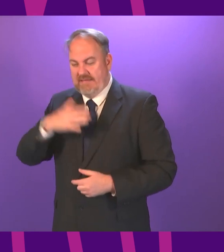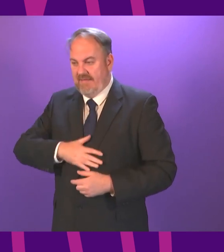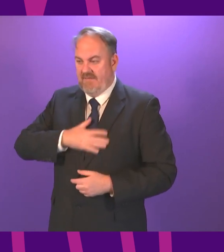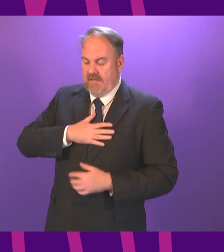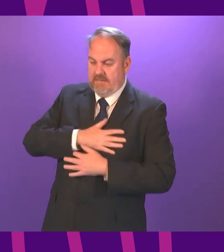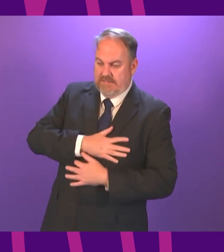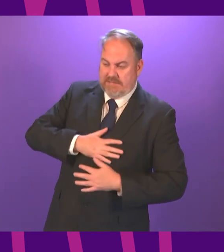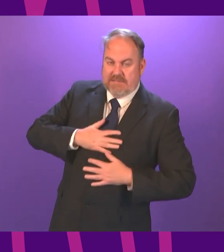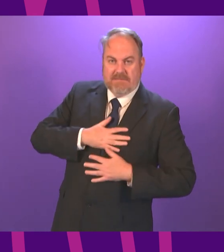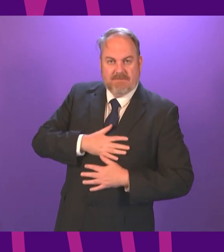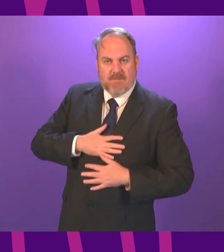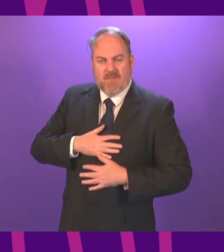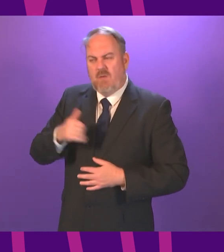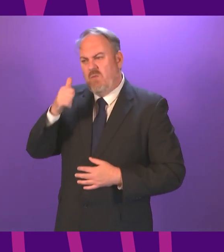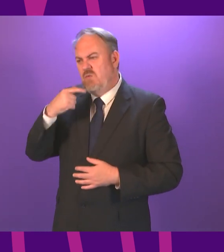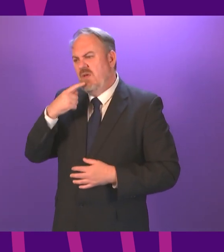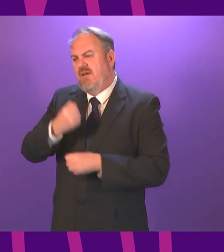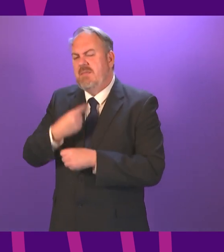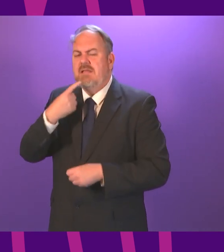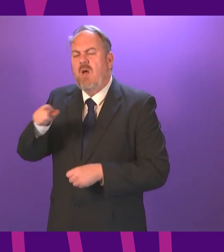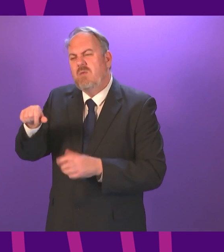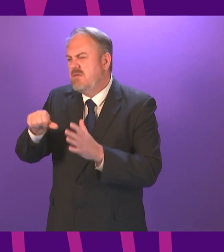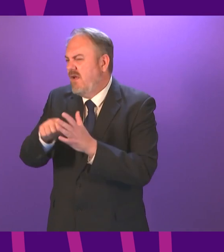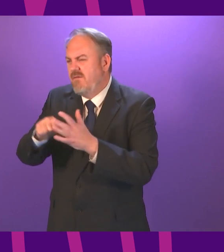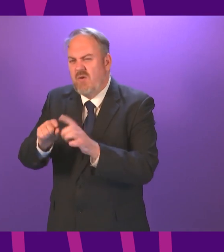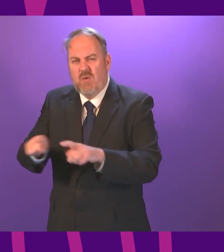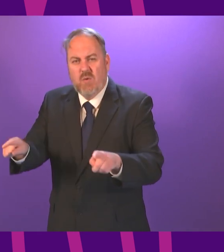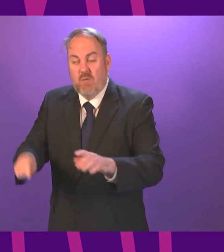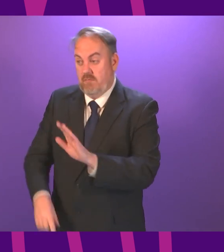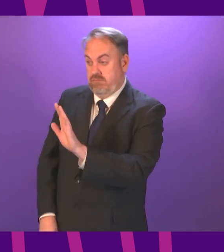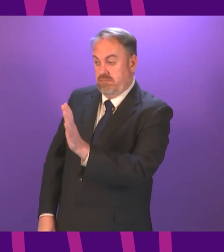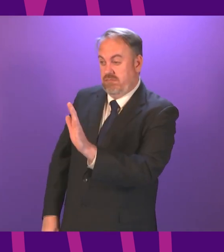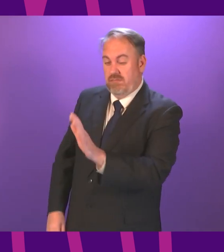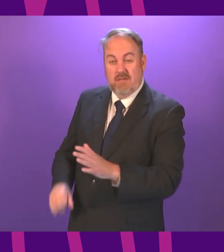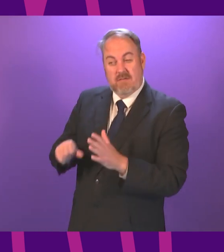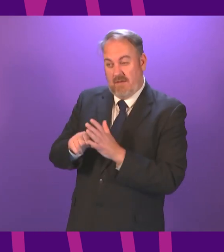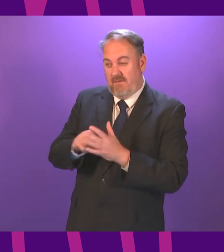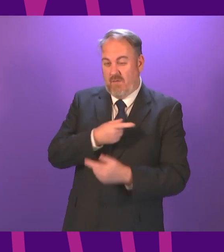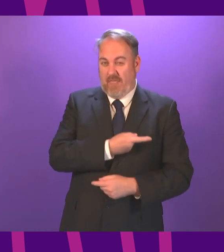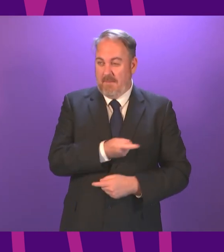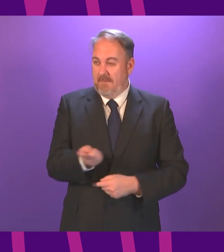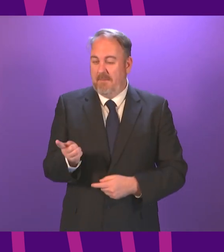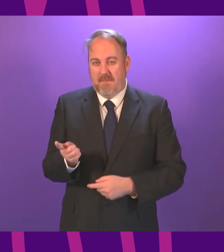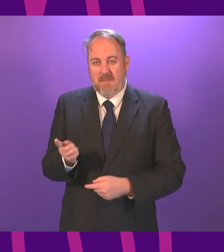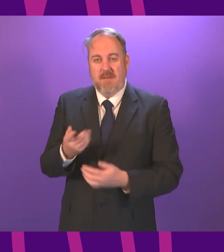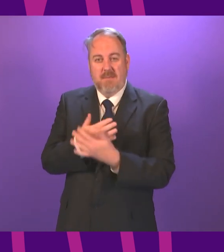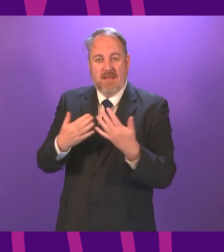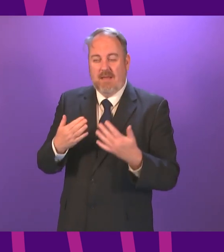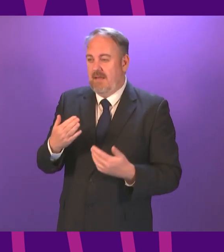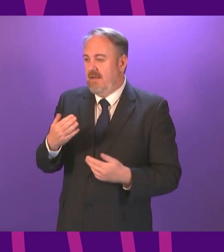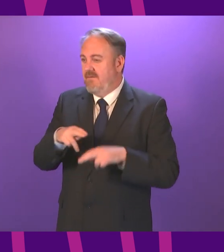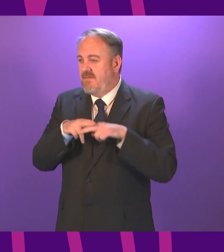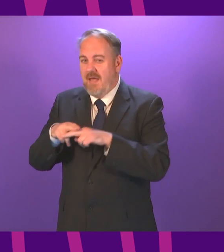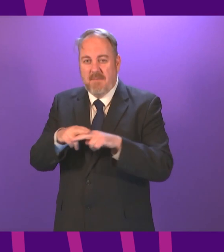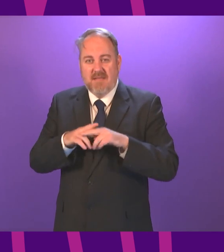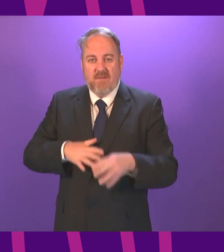from this government about how tough it is for those difficult decisions. I tell you, it pales into insignificance for the tough decisions an individual family has to